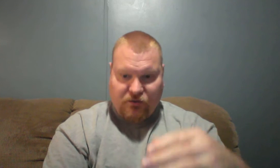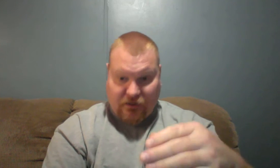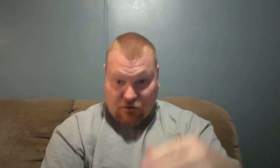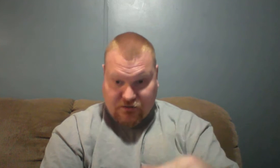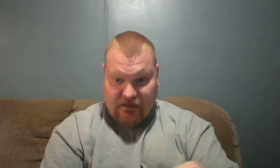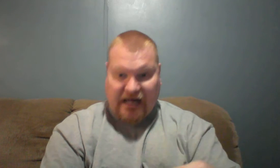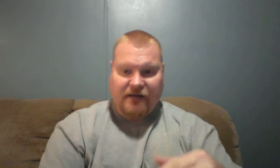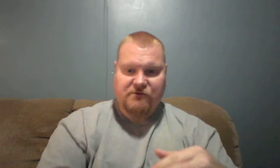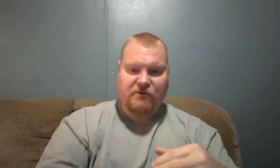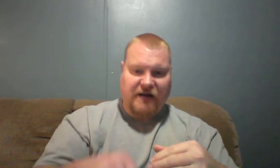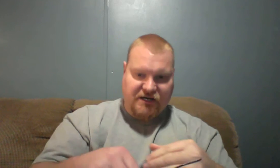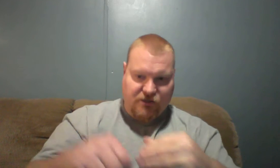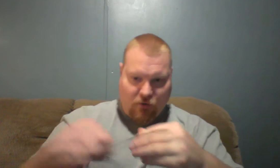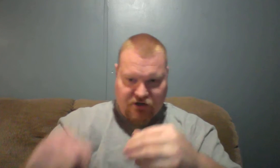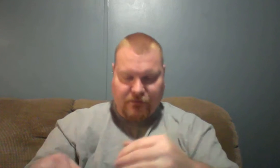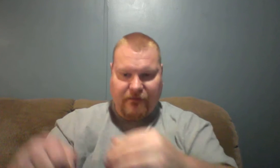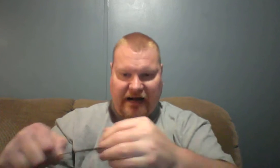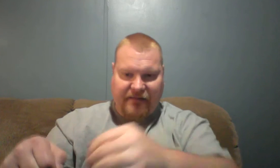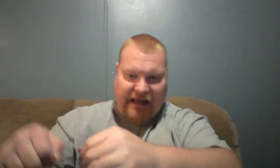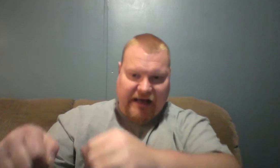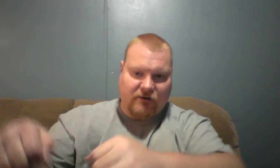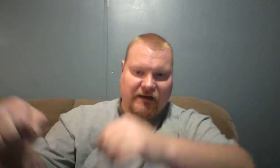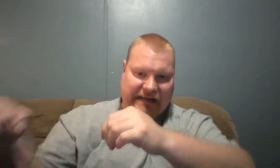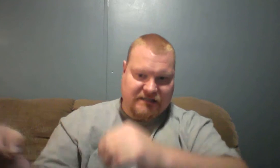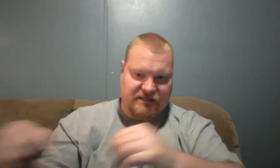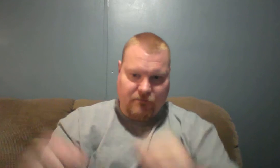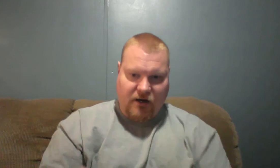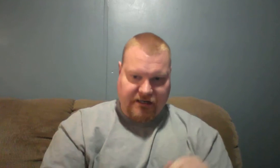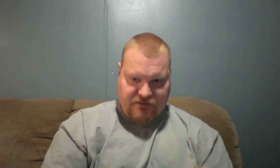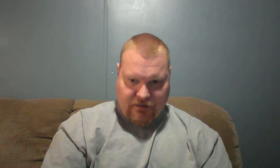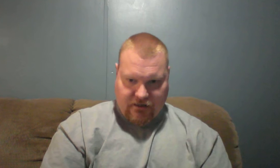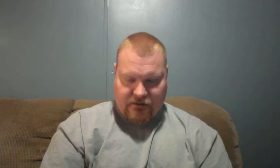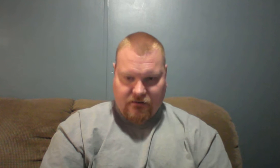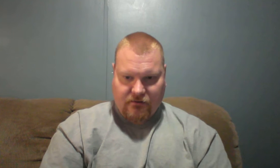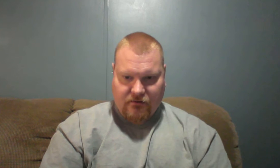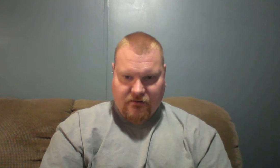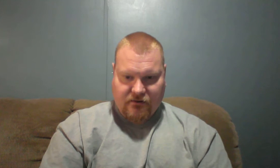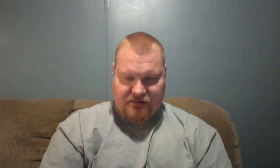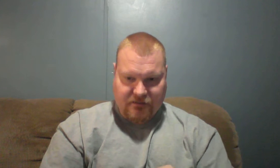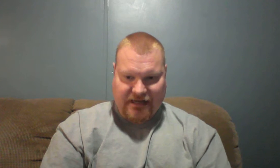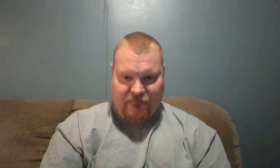what they're worshiping idols, what they're actually worshiping behind the idol is a demonic spirit. Something evil.